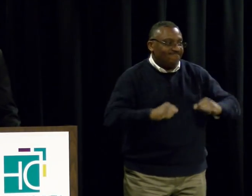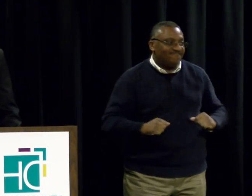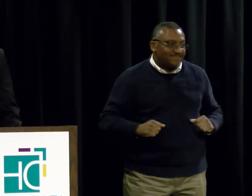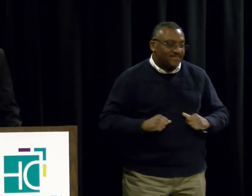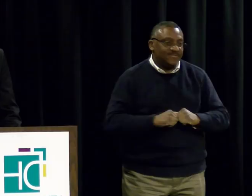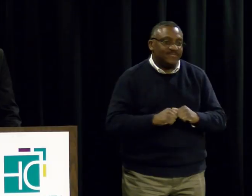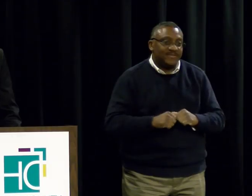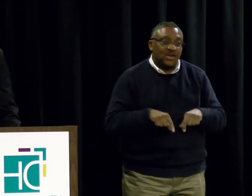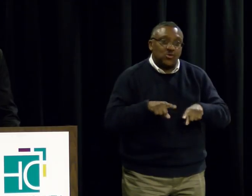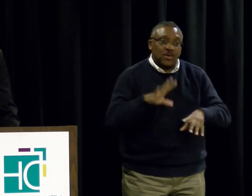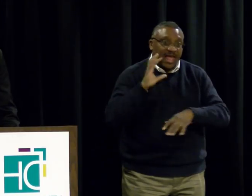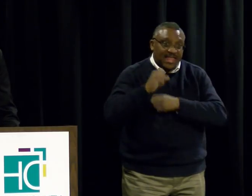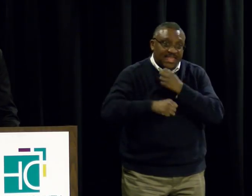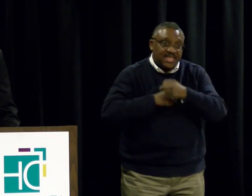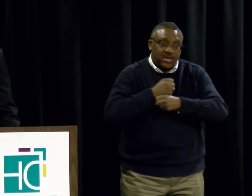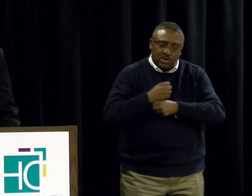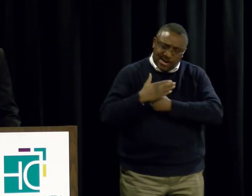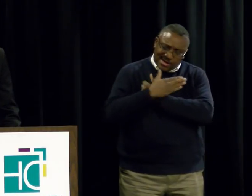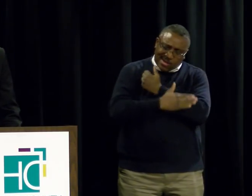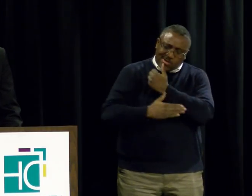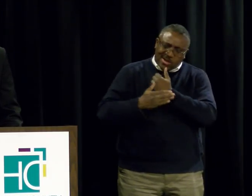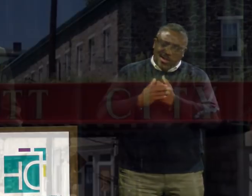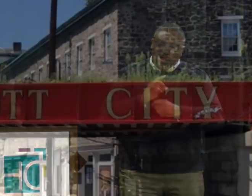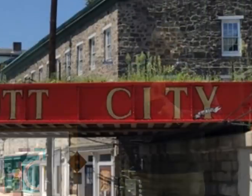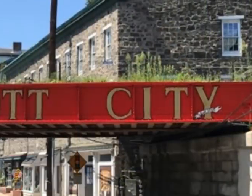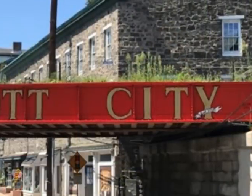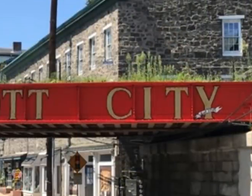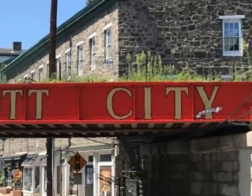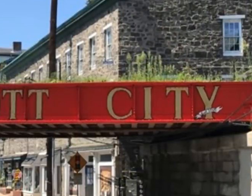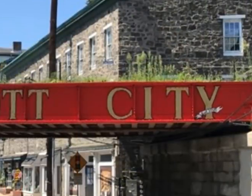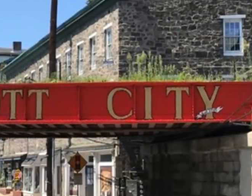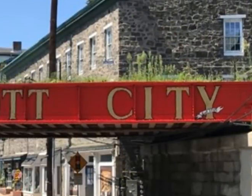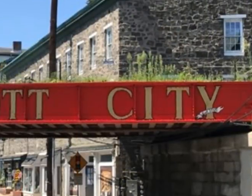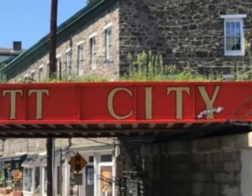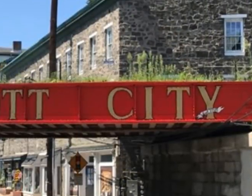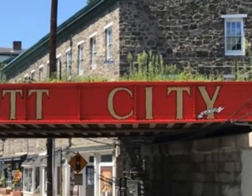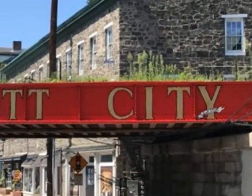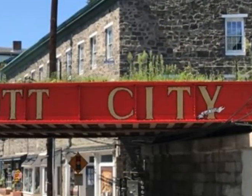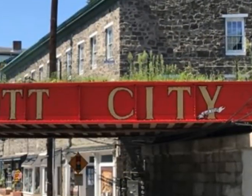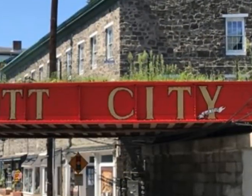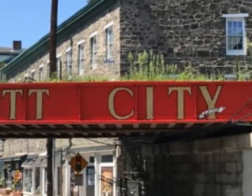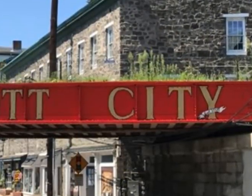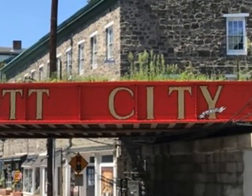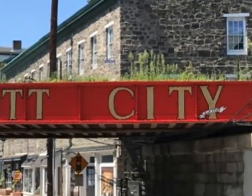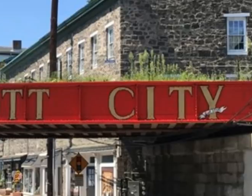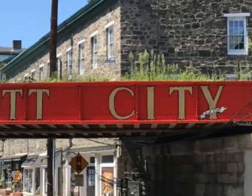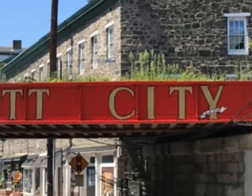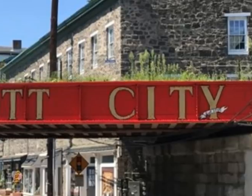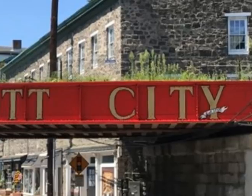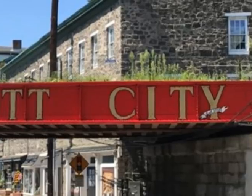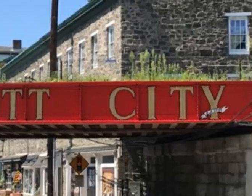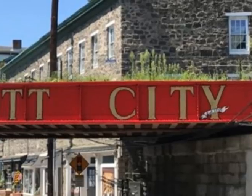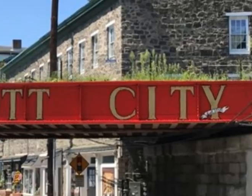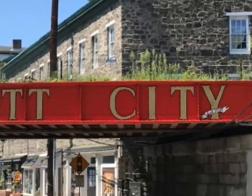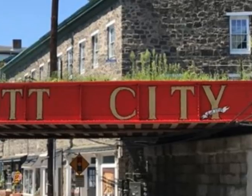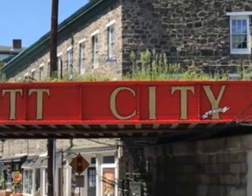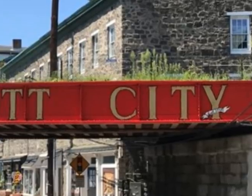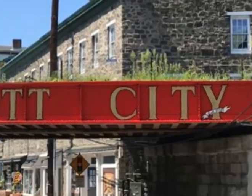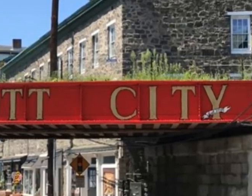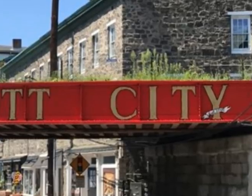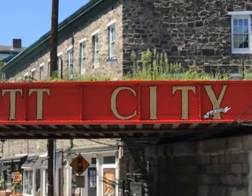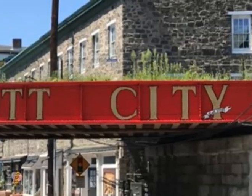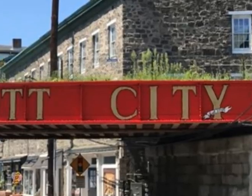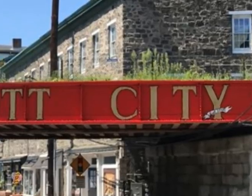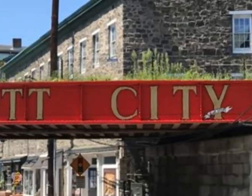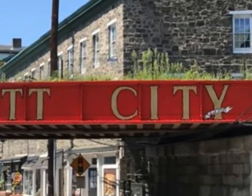During last year's State of the County Address, Ellicott City was a Howard County success story. In just over a